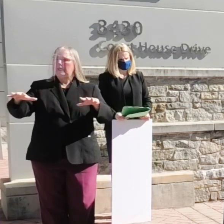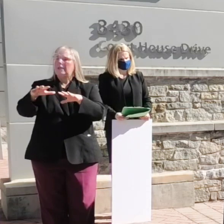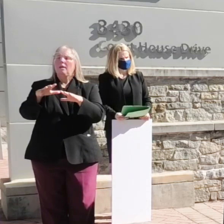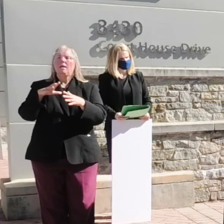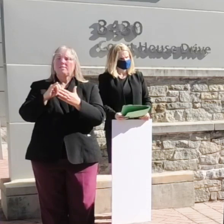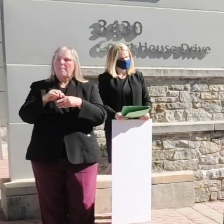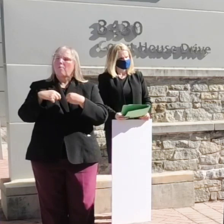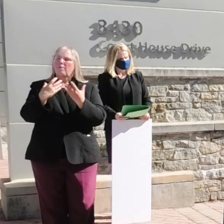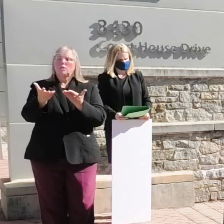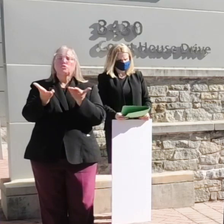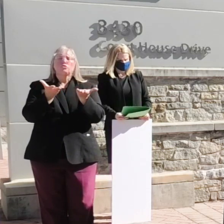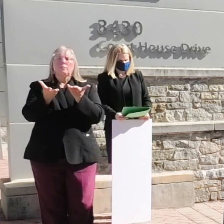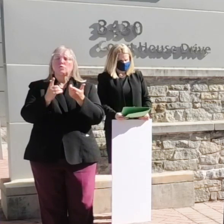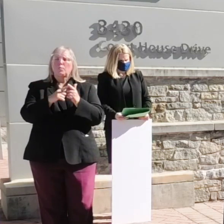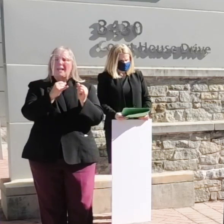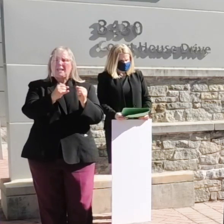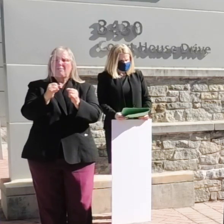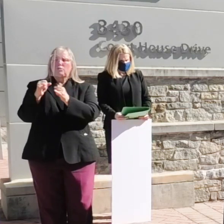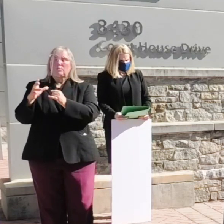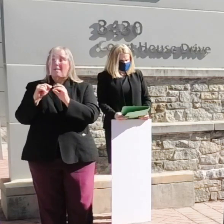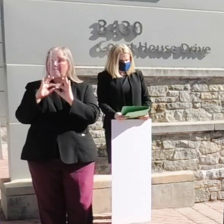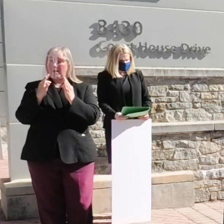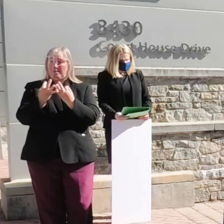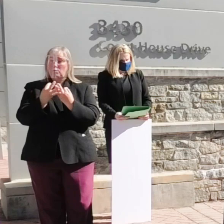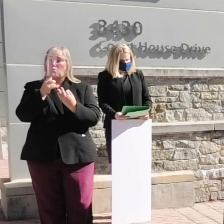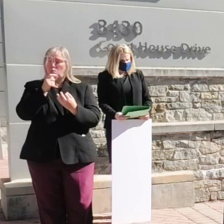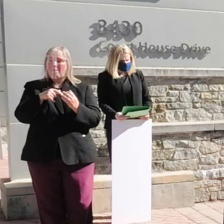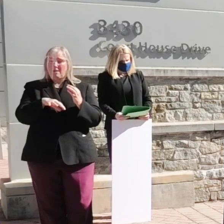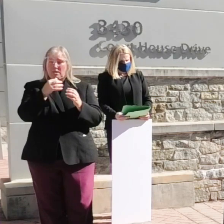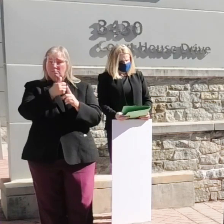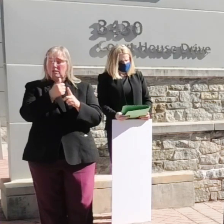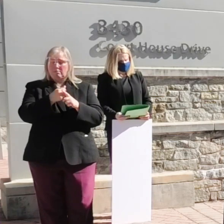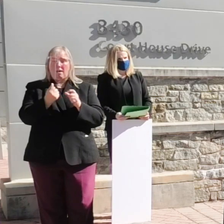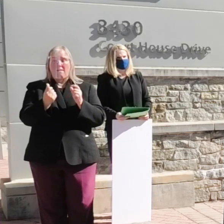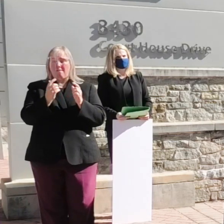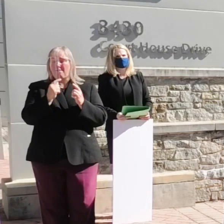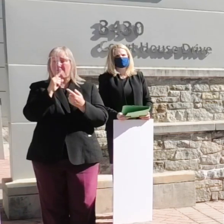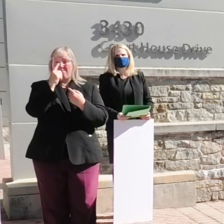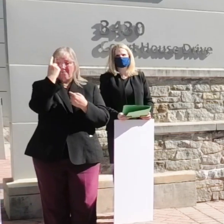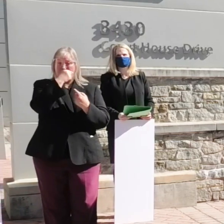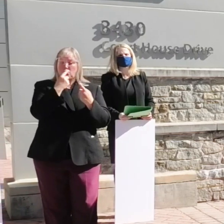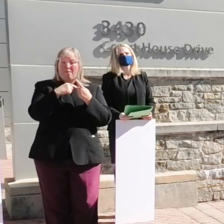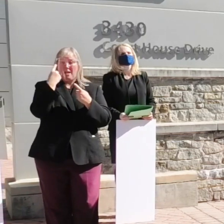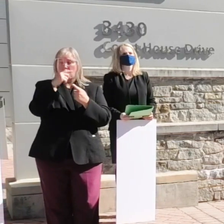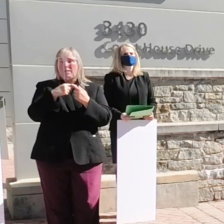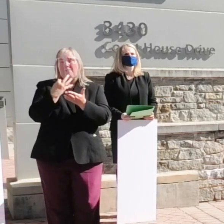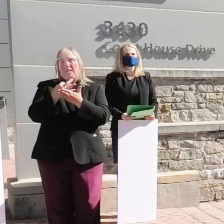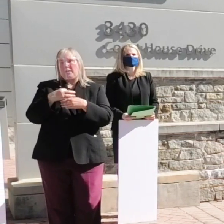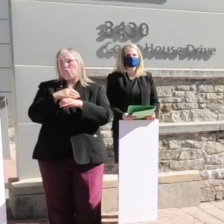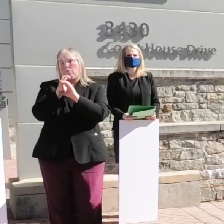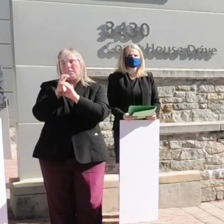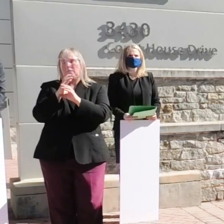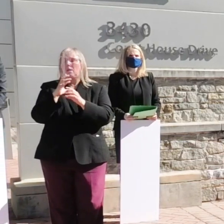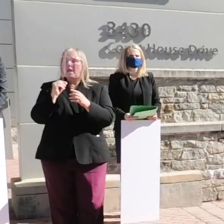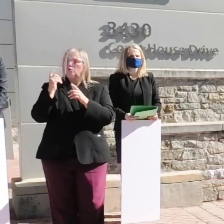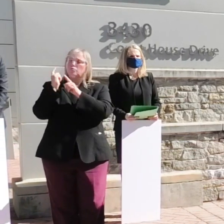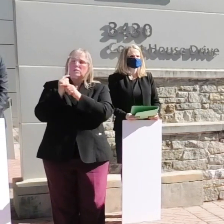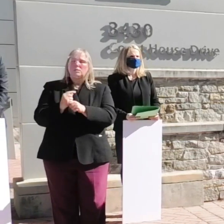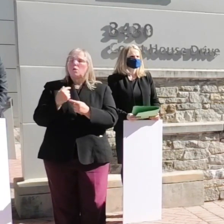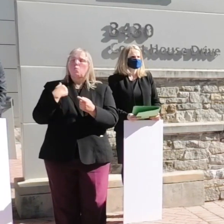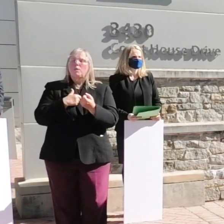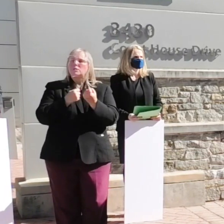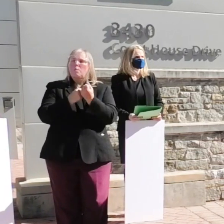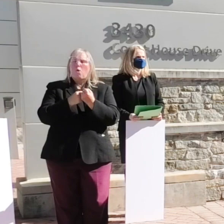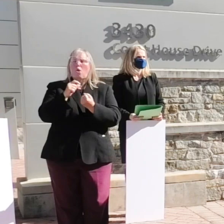provides services to individuals and families who find themselves face-to-face with a financial crisis and traditionally we